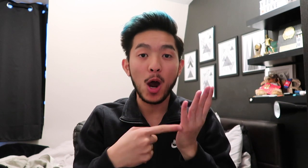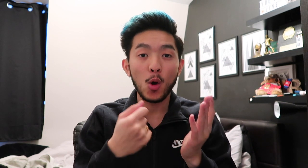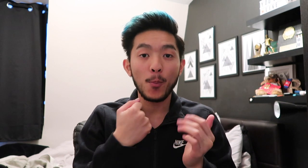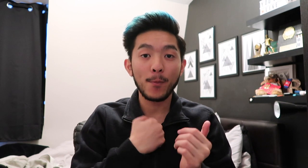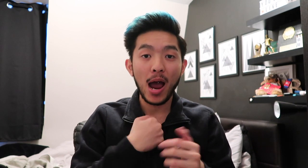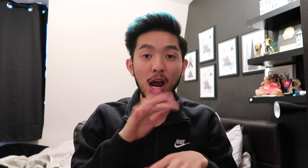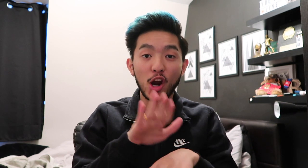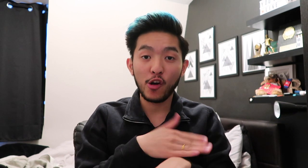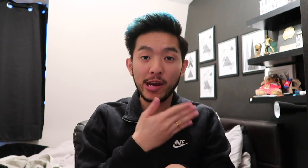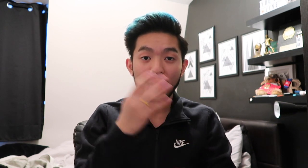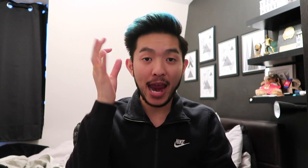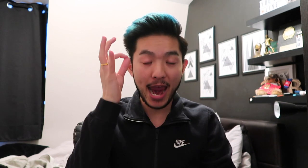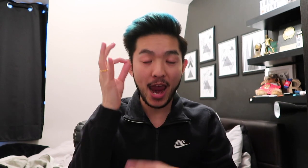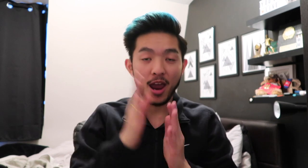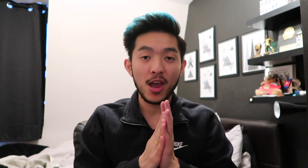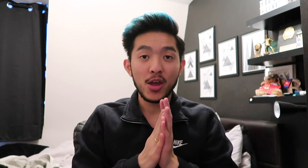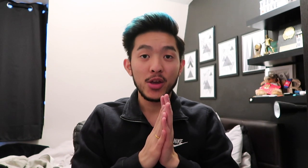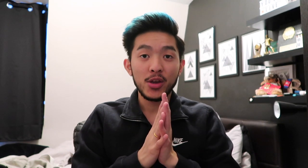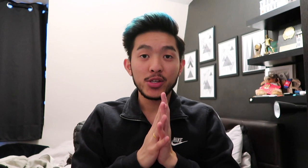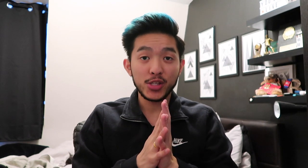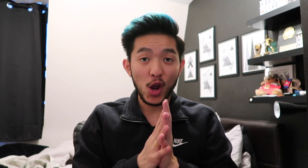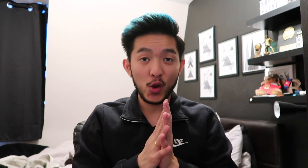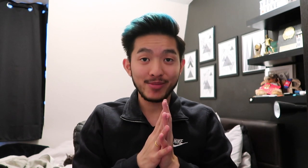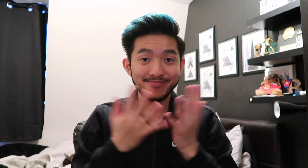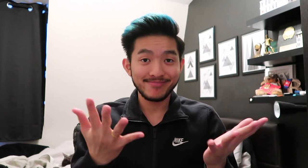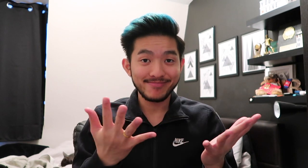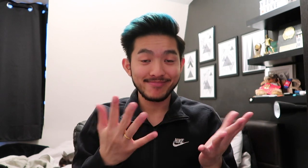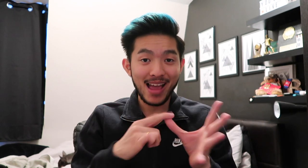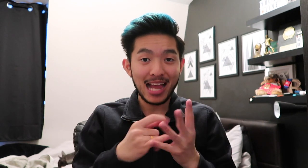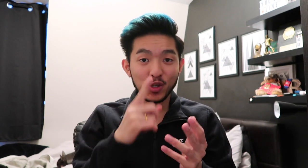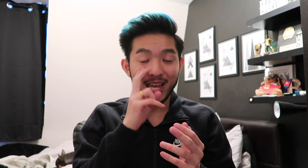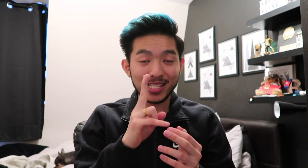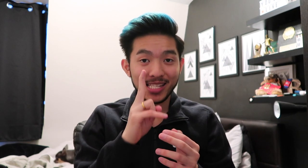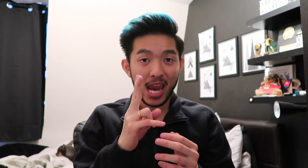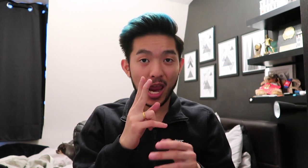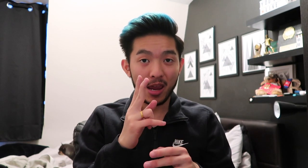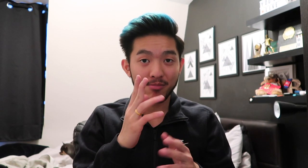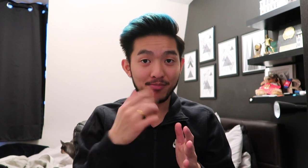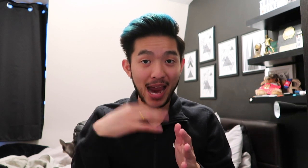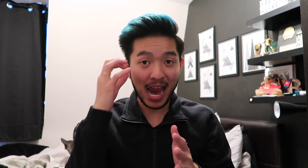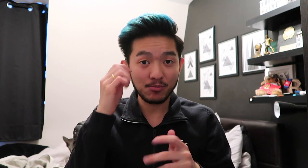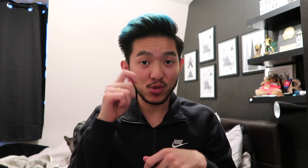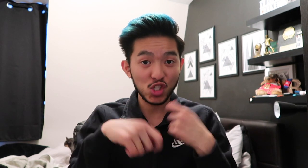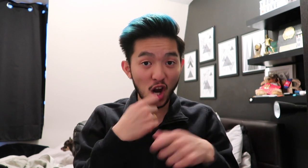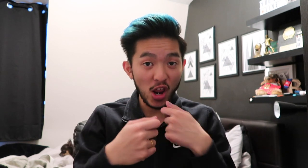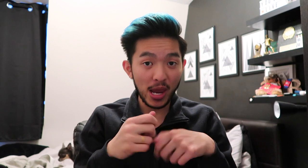my cream hair. So, I'm just going see my hair totally